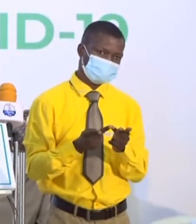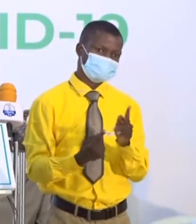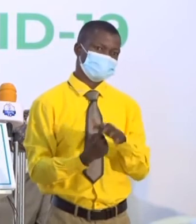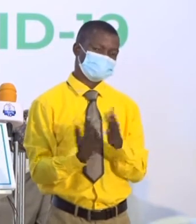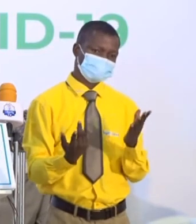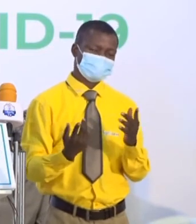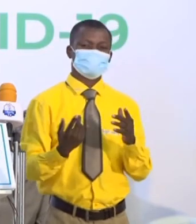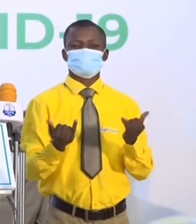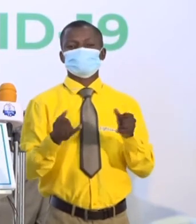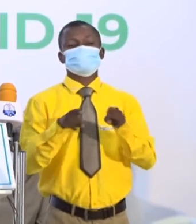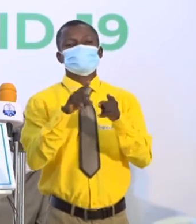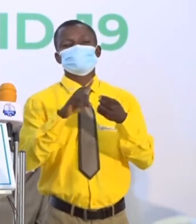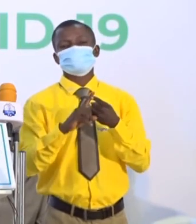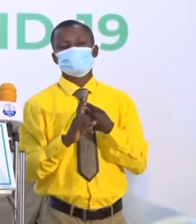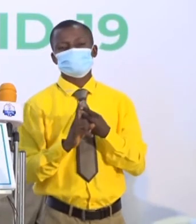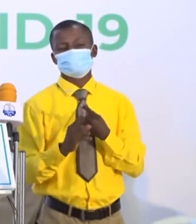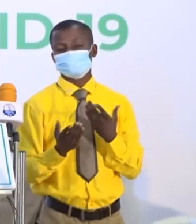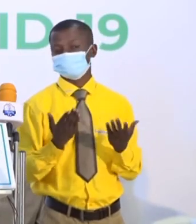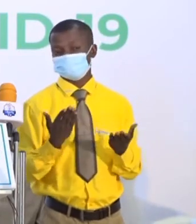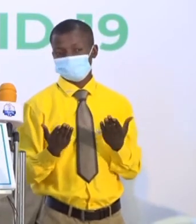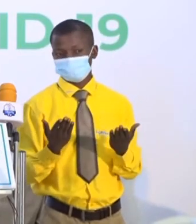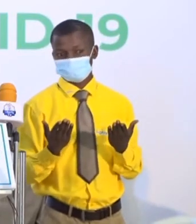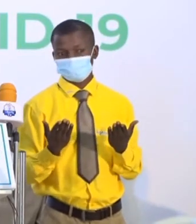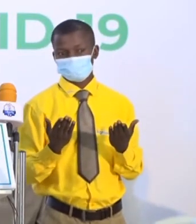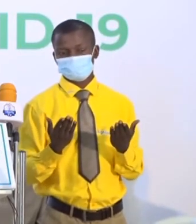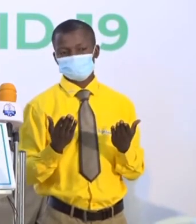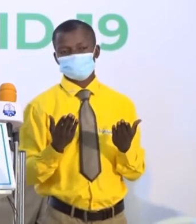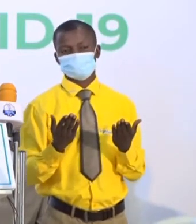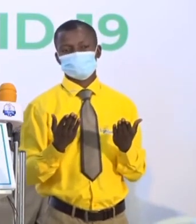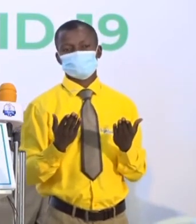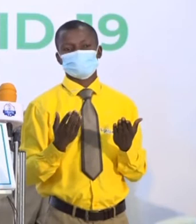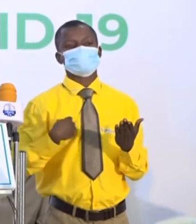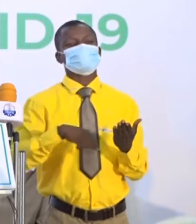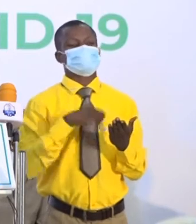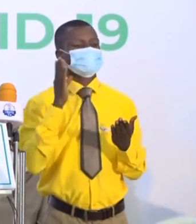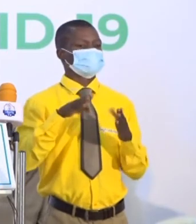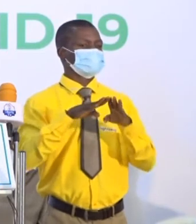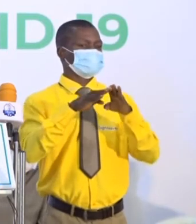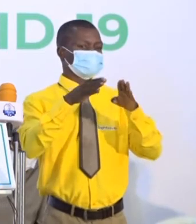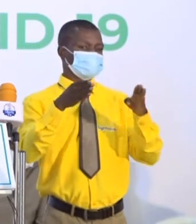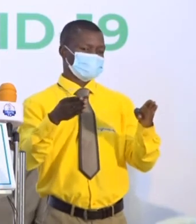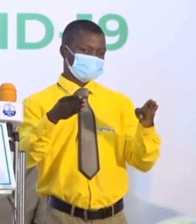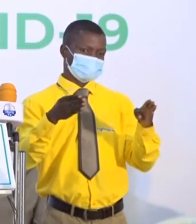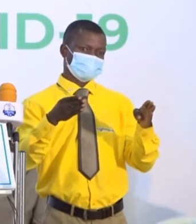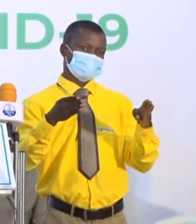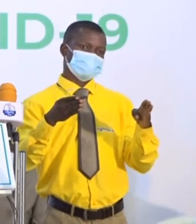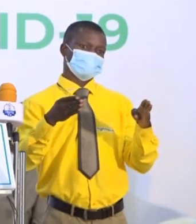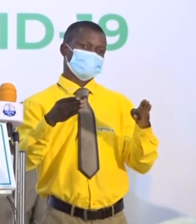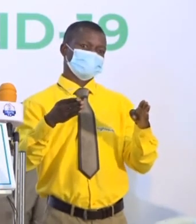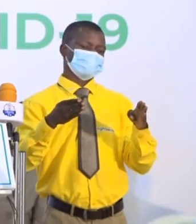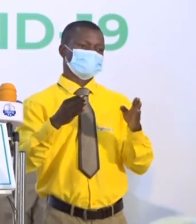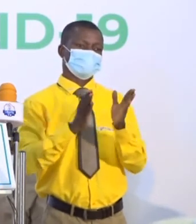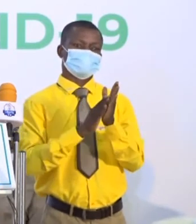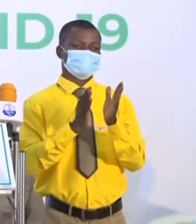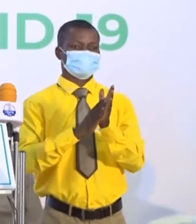to whether we are reopening schools